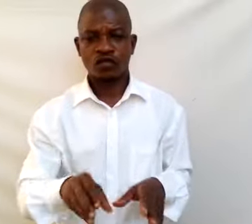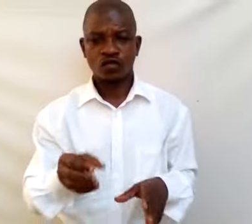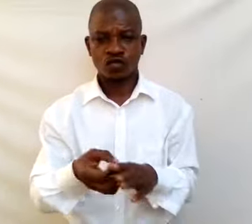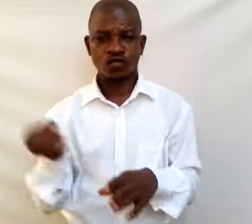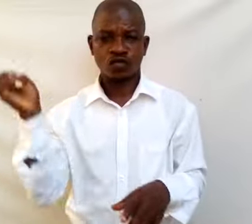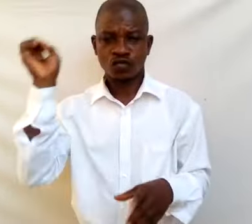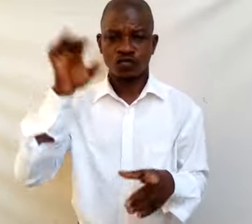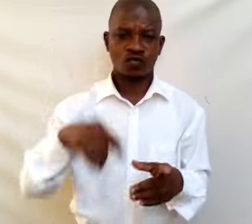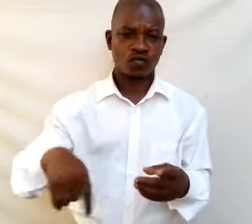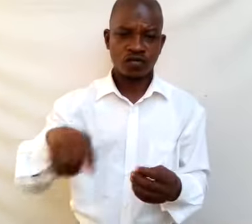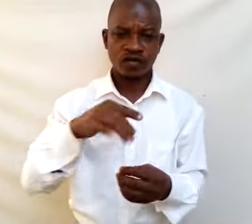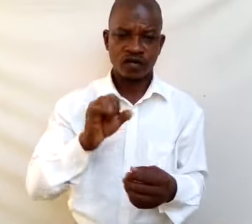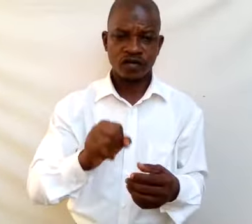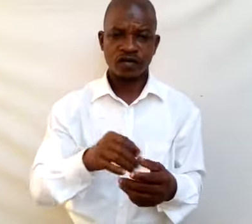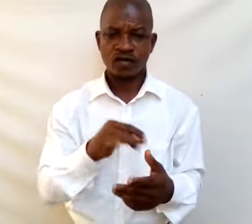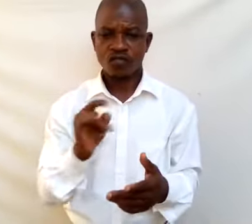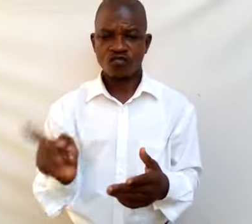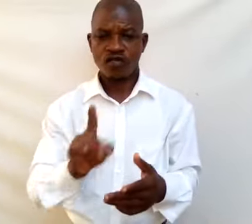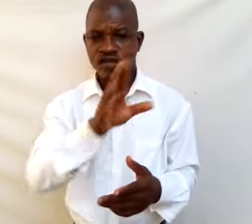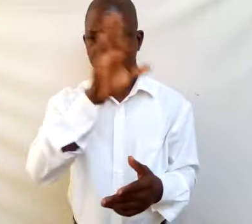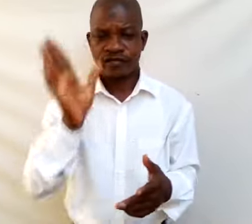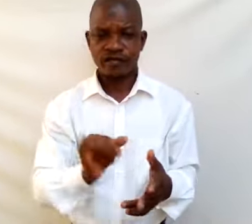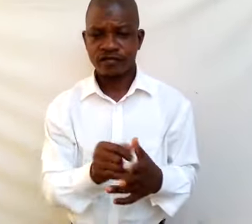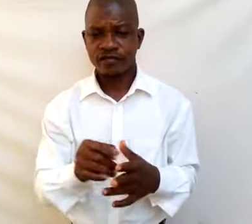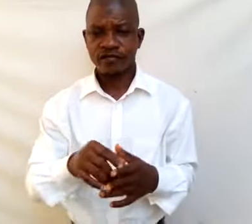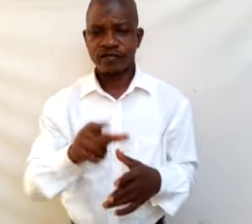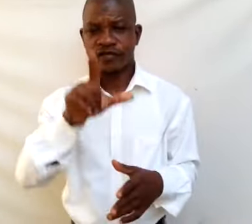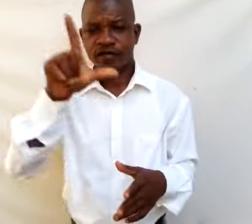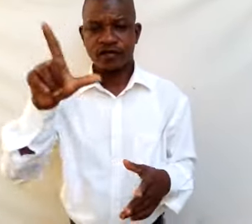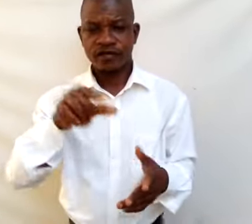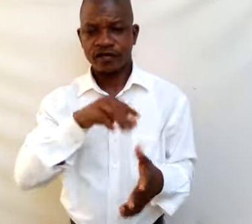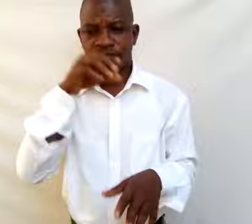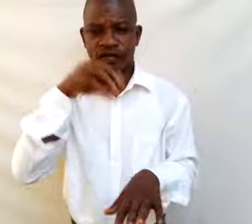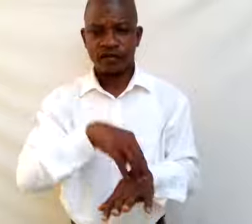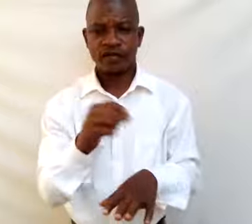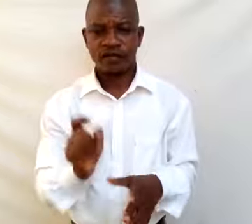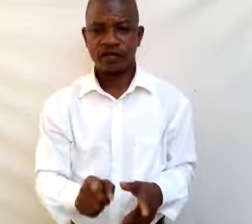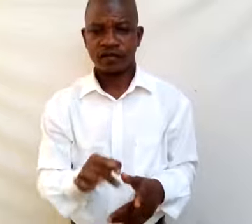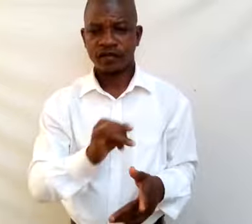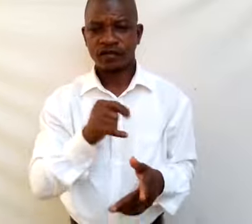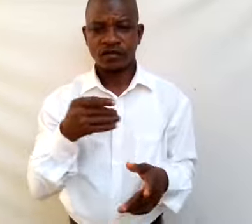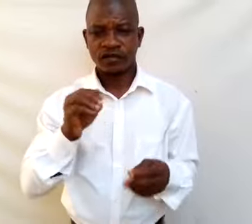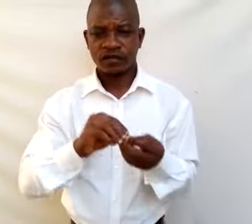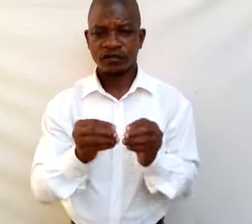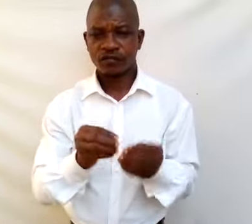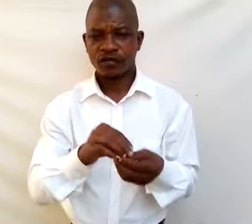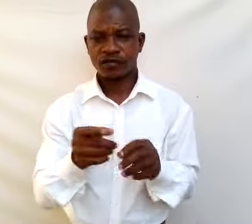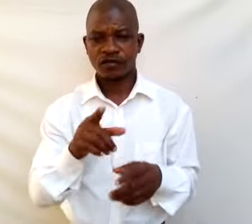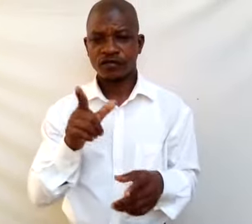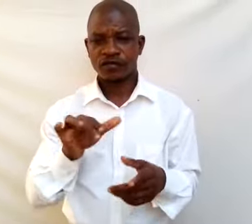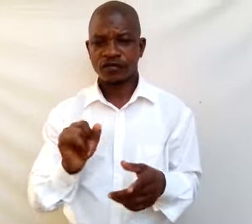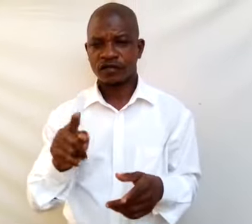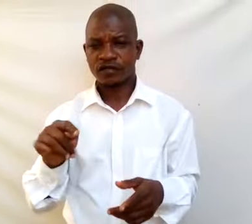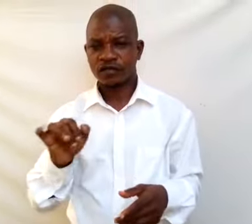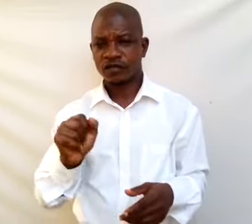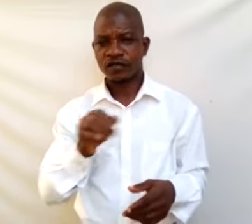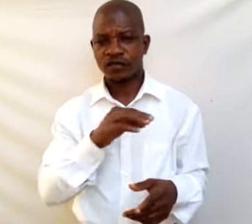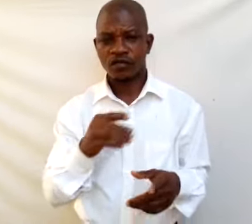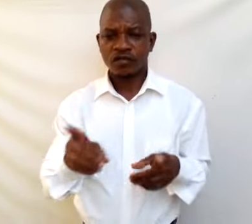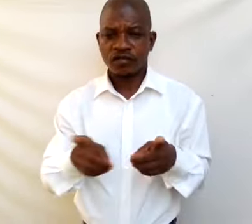Wherever the quadrat lands, the number of selected or targeted or determined species